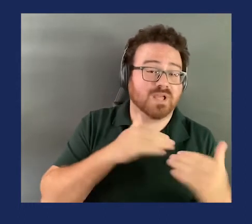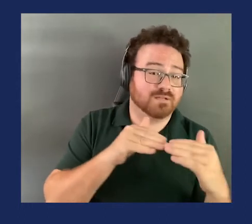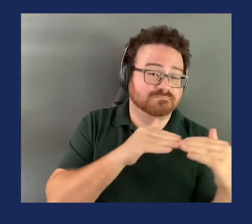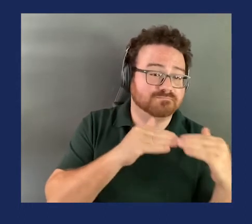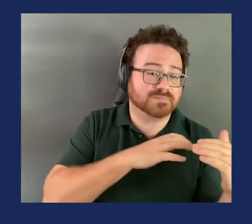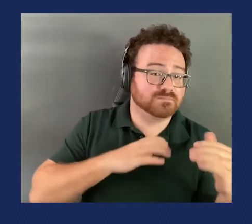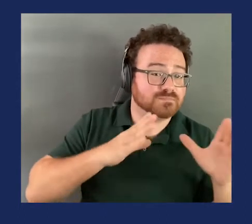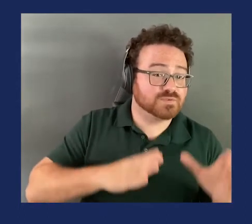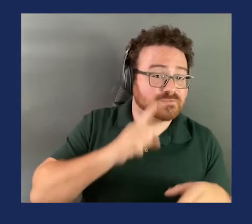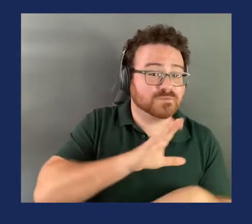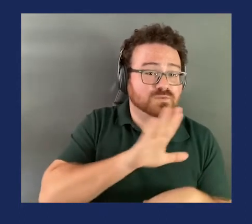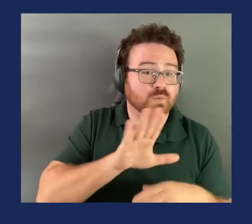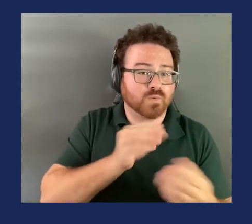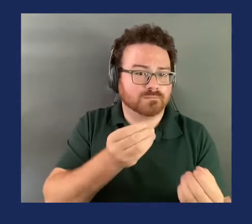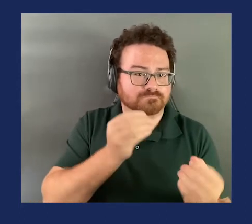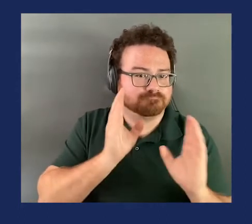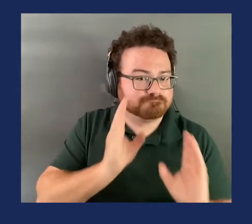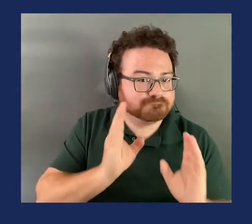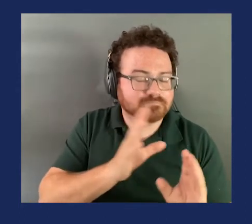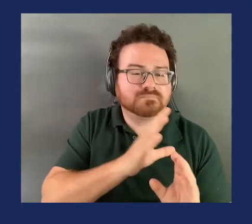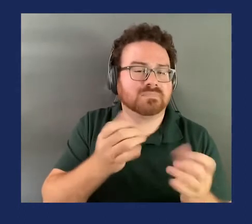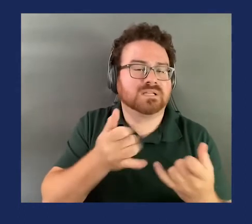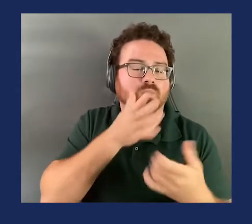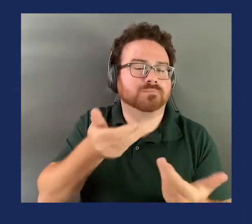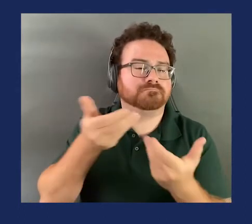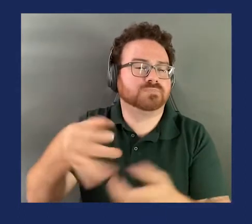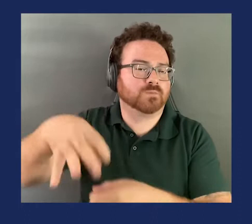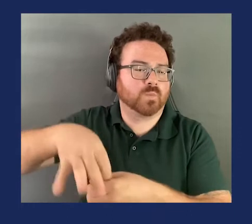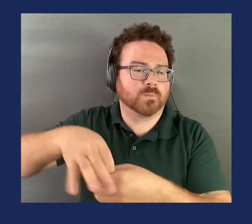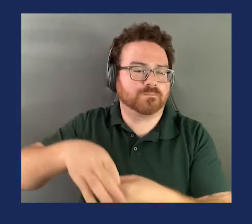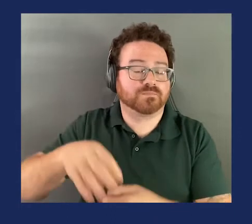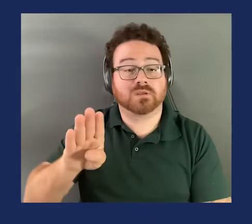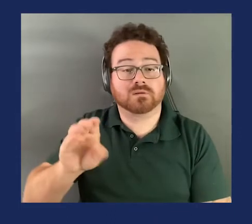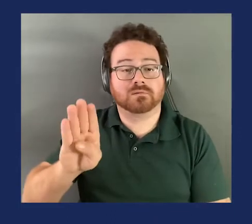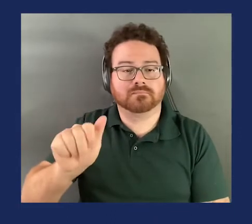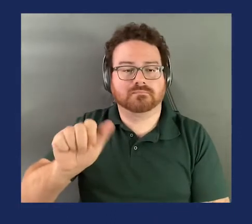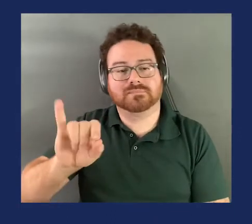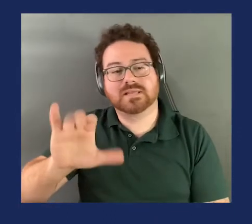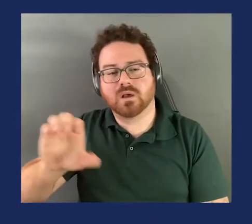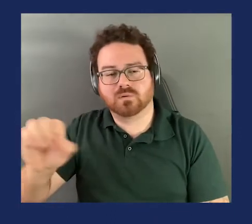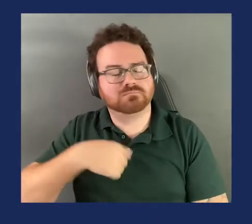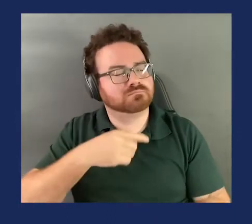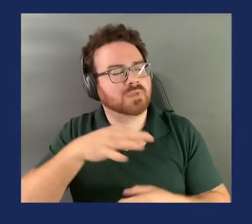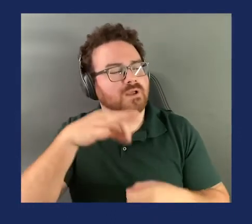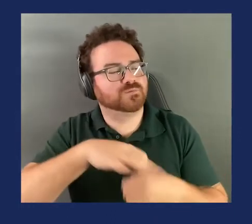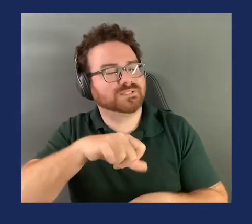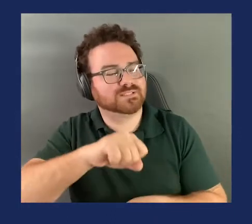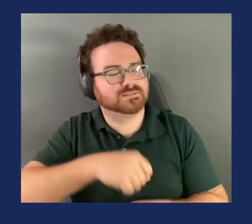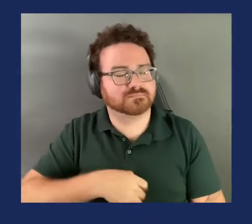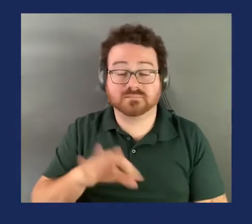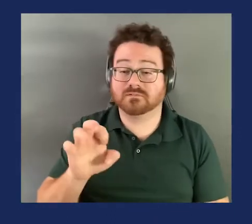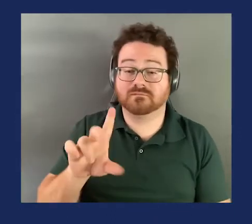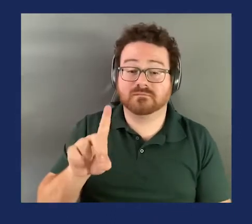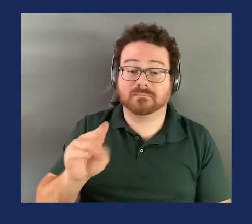for their engagement and move to the vote on it. Commissioner Bianco? I vote yes. Commissioner Feldman?